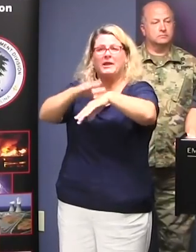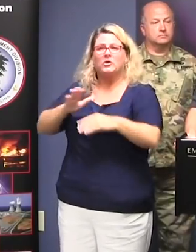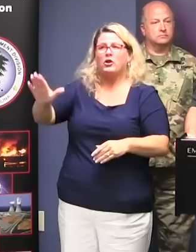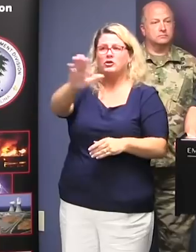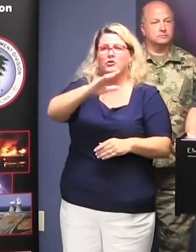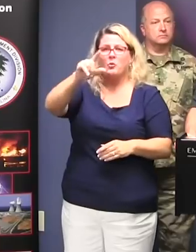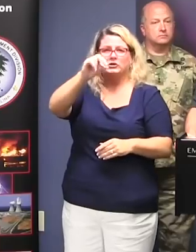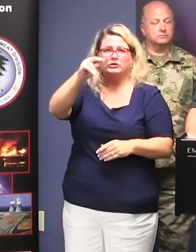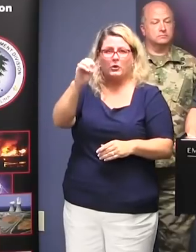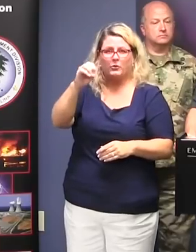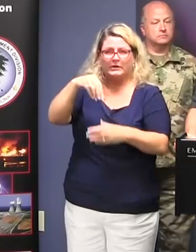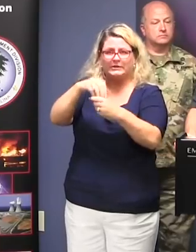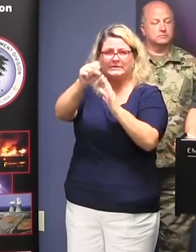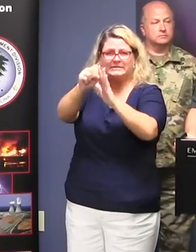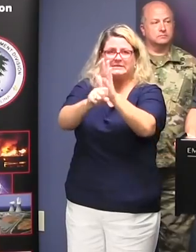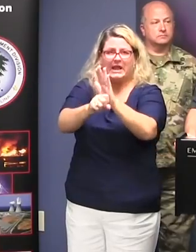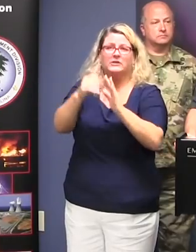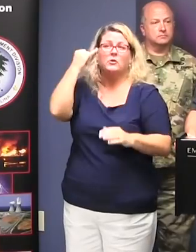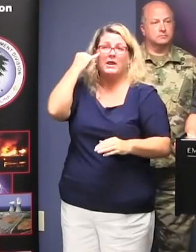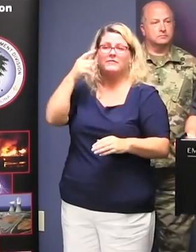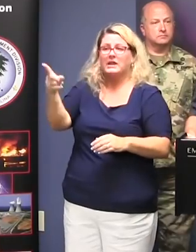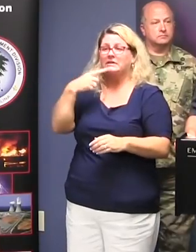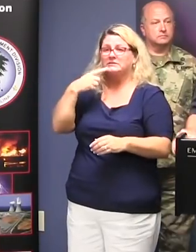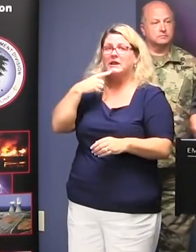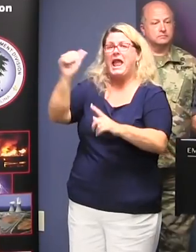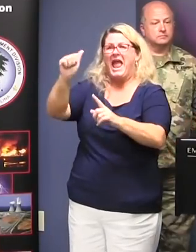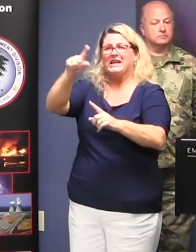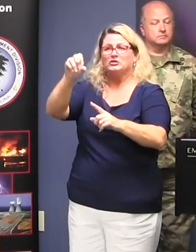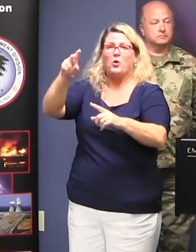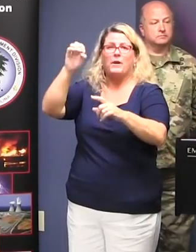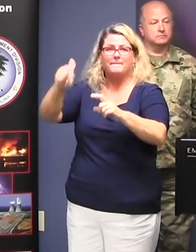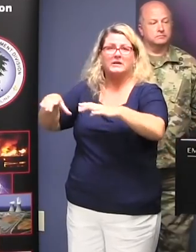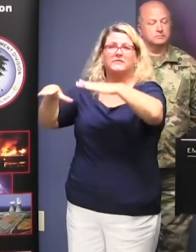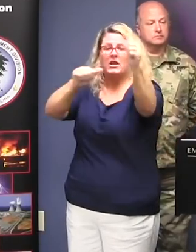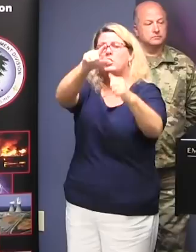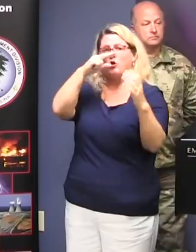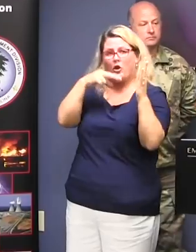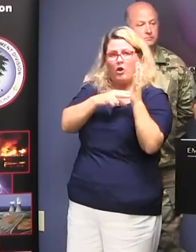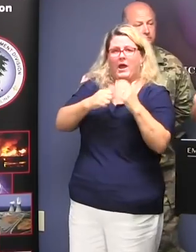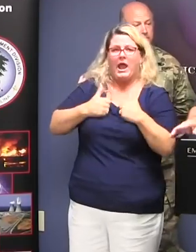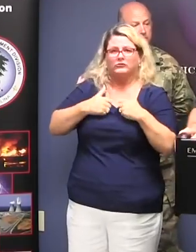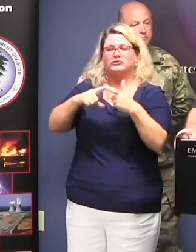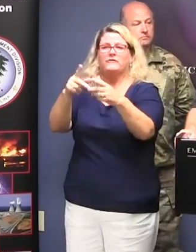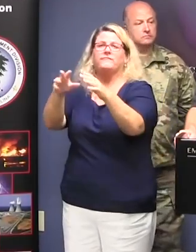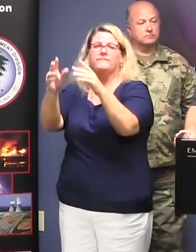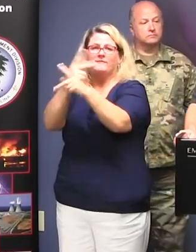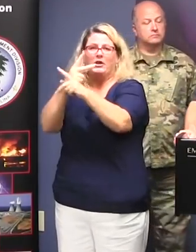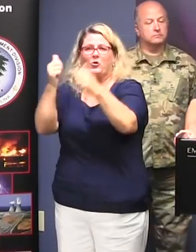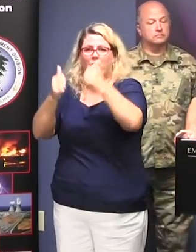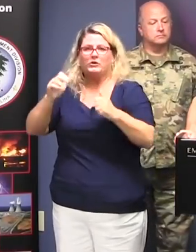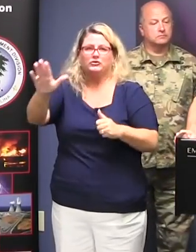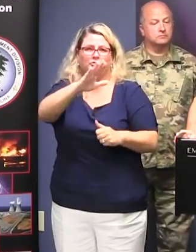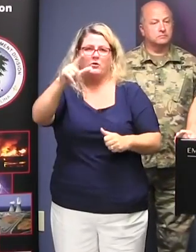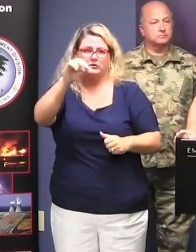whether or not you'd have to evacuate if that comes to pass. Mr. Stinson, how many members of that FEMA team that's arriving Monday? Do